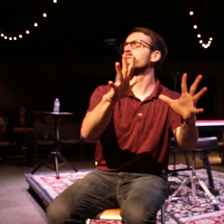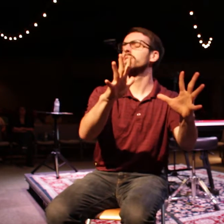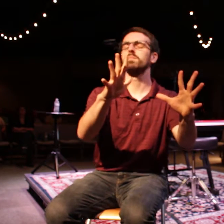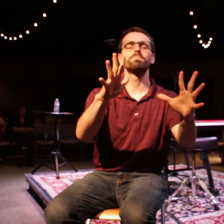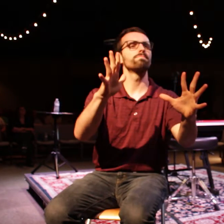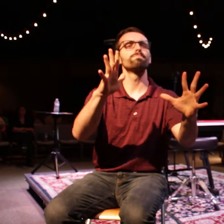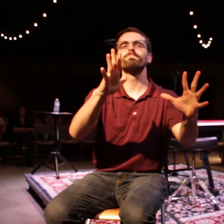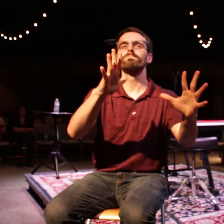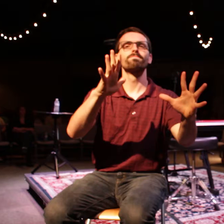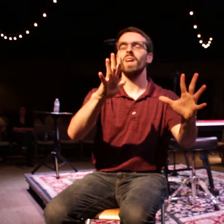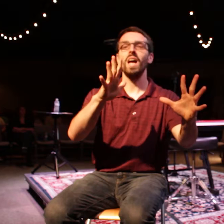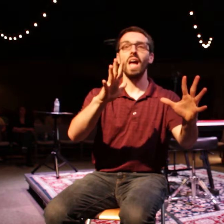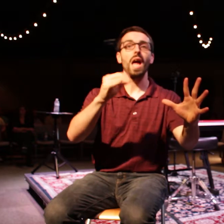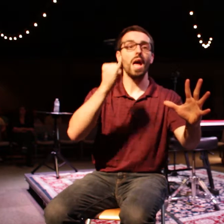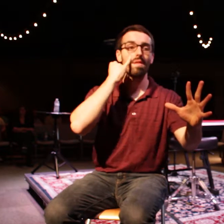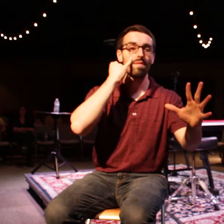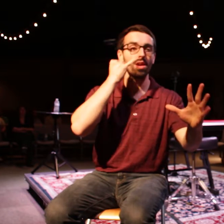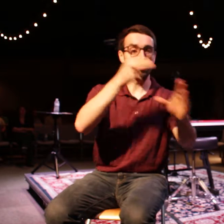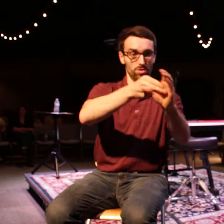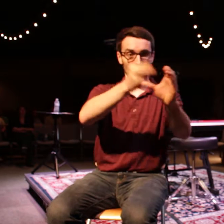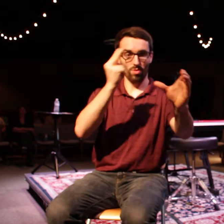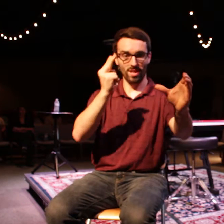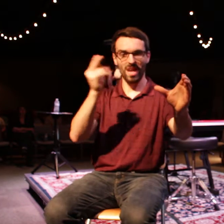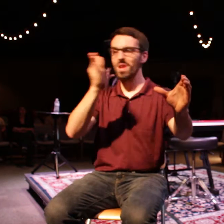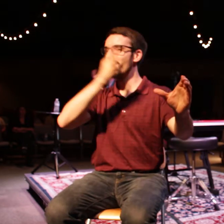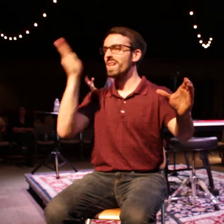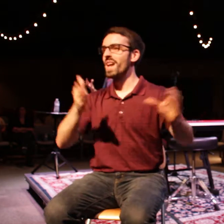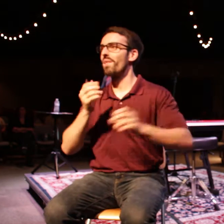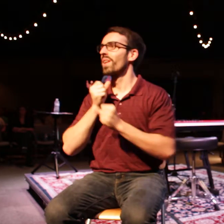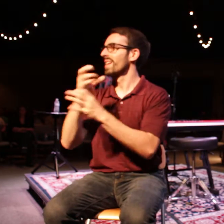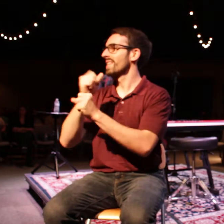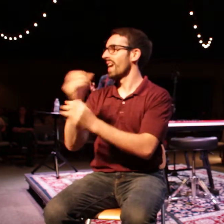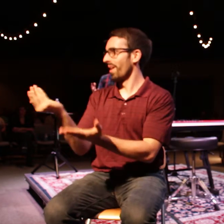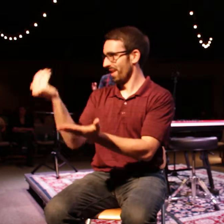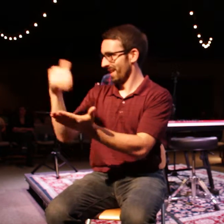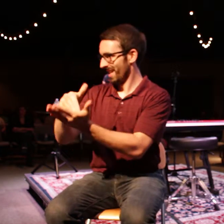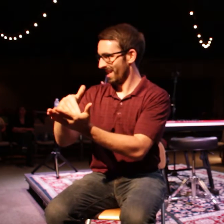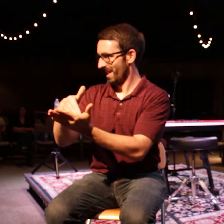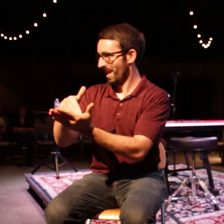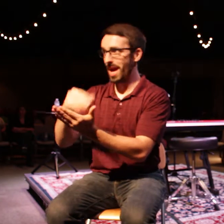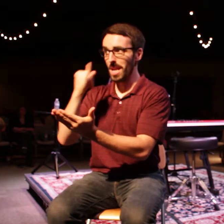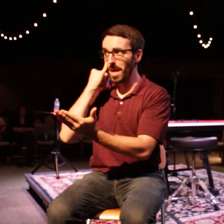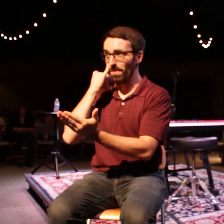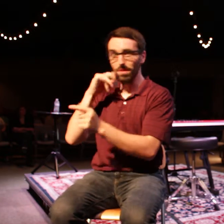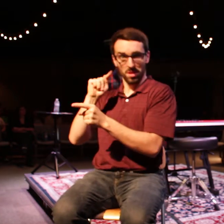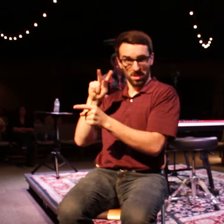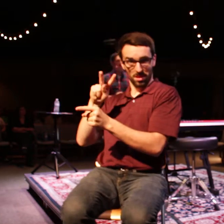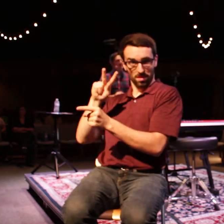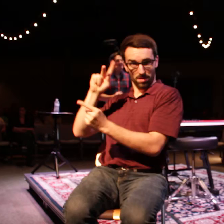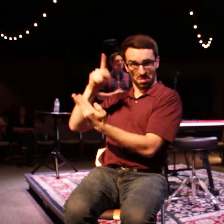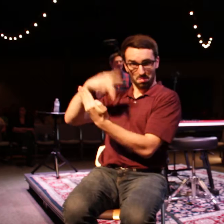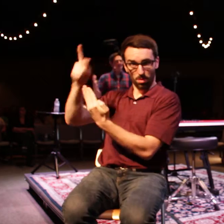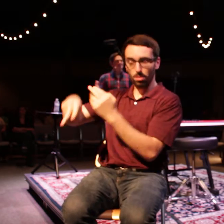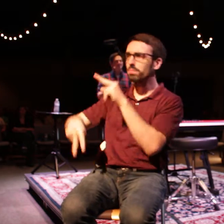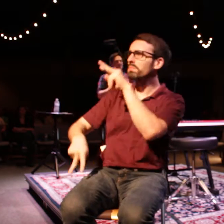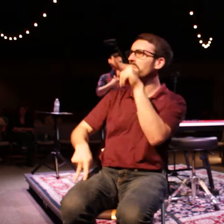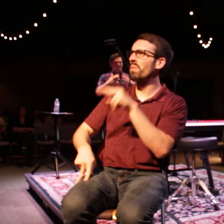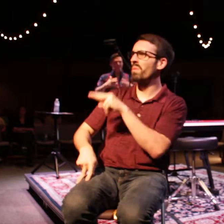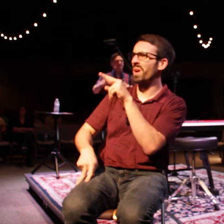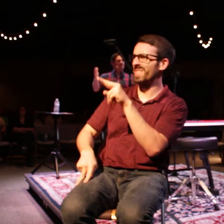And if you've ever watched his show, you know, you can't even imagine this guy yelling. You just can't even imagine it. He completely just lived